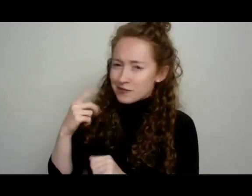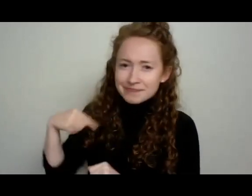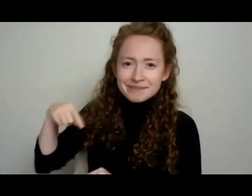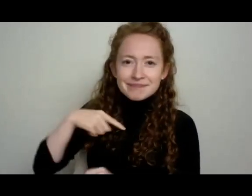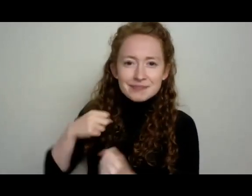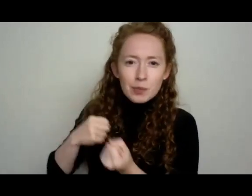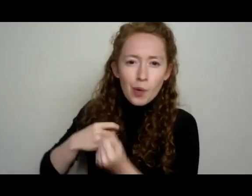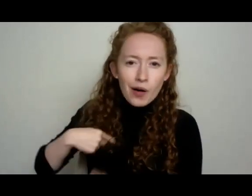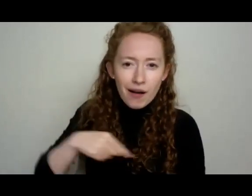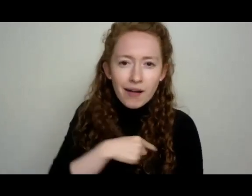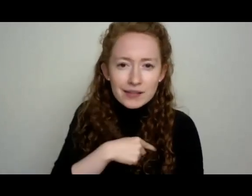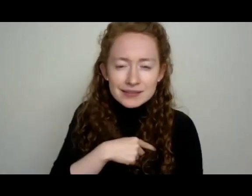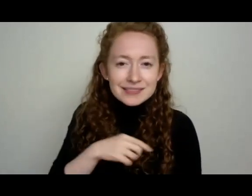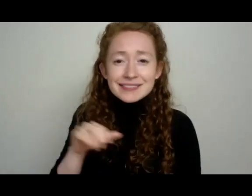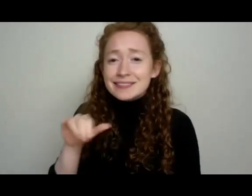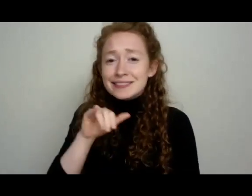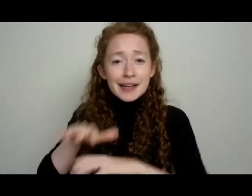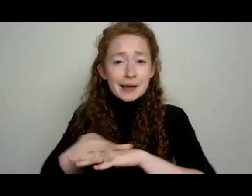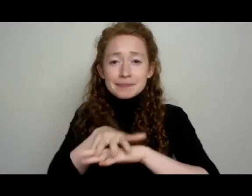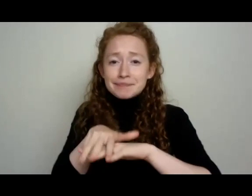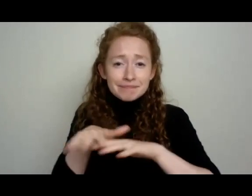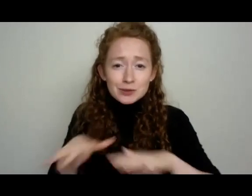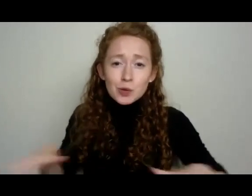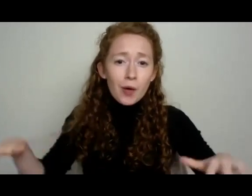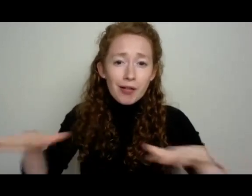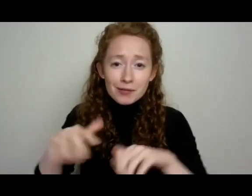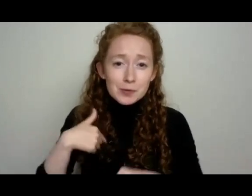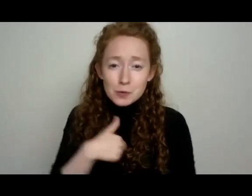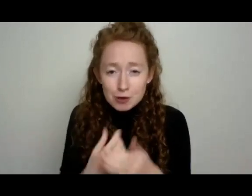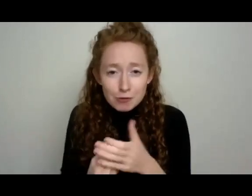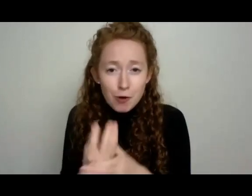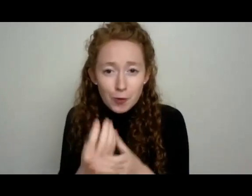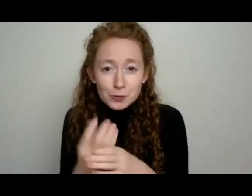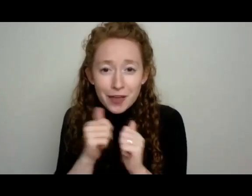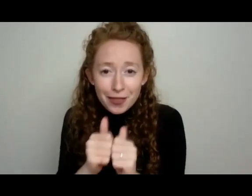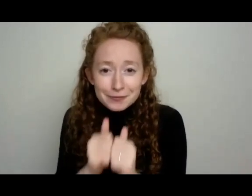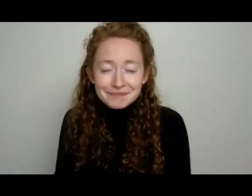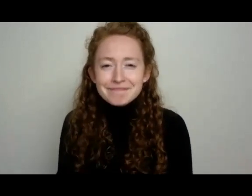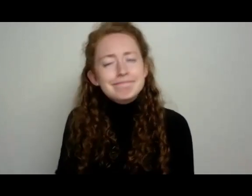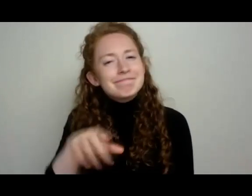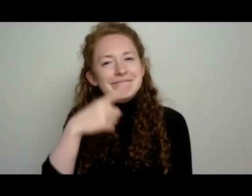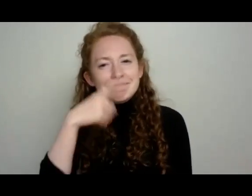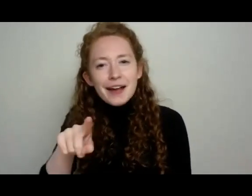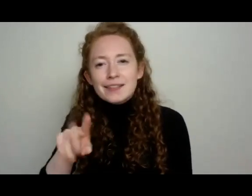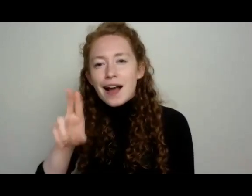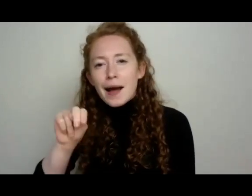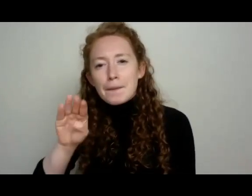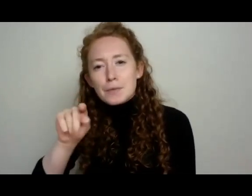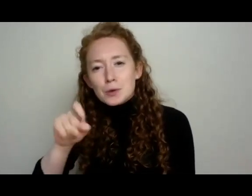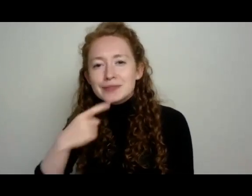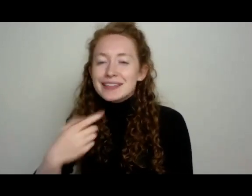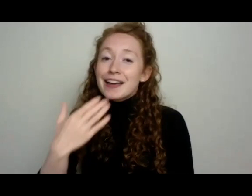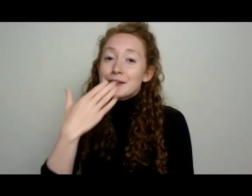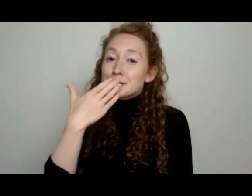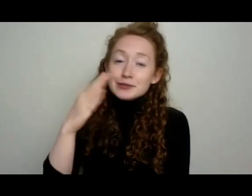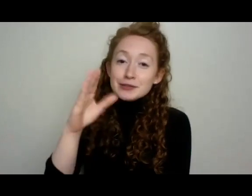And if you wouldn't mind coming off mute and saying good night, ad vina zayn, sayonara in